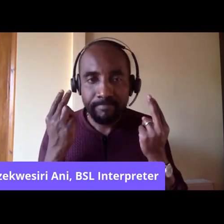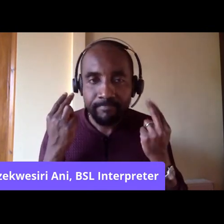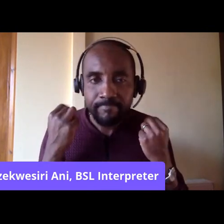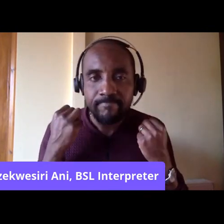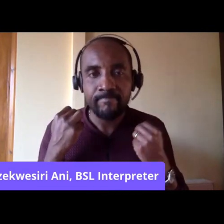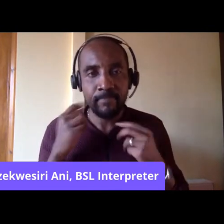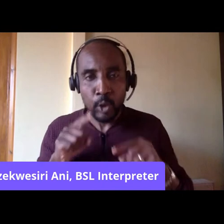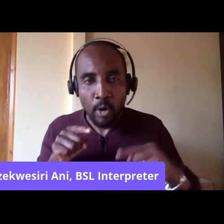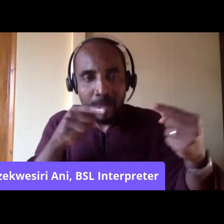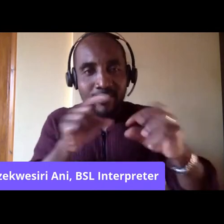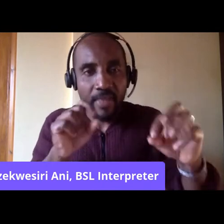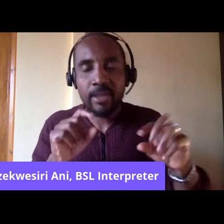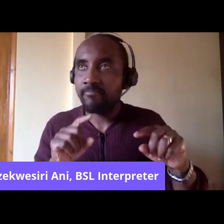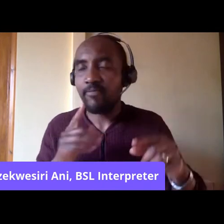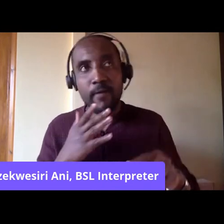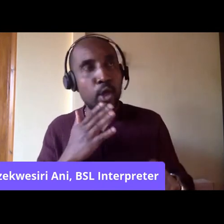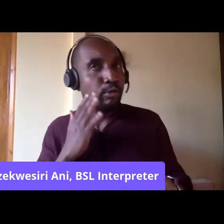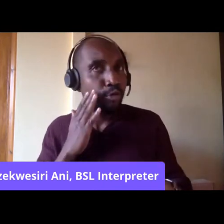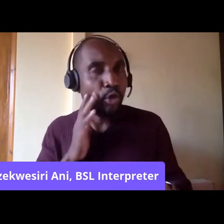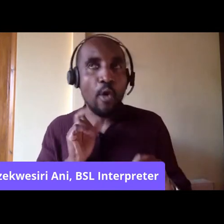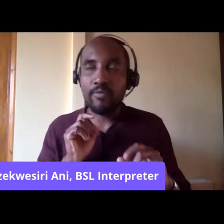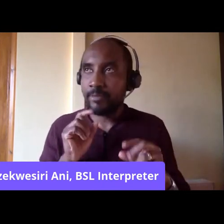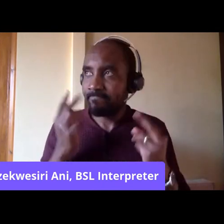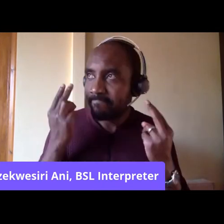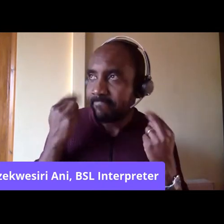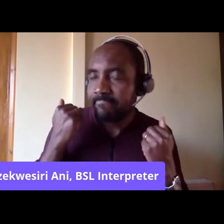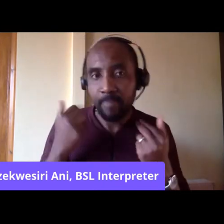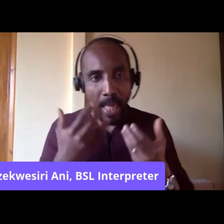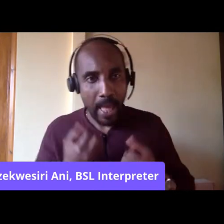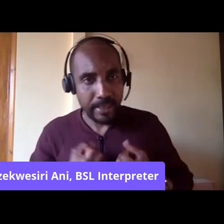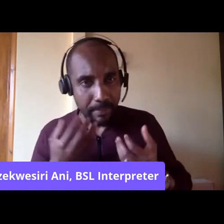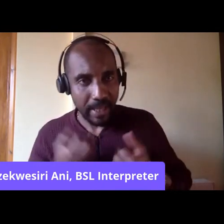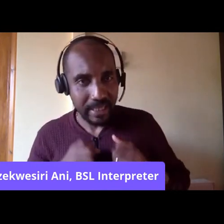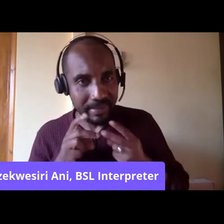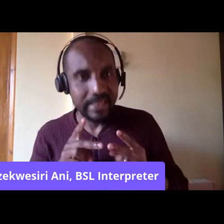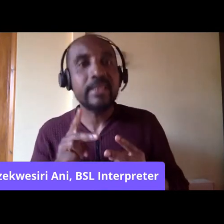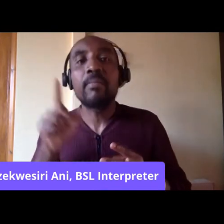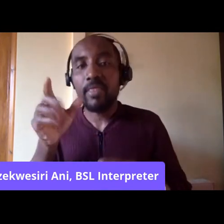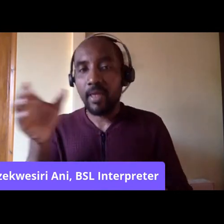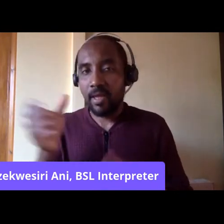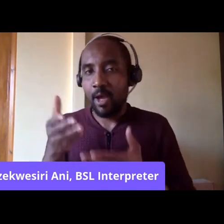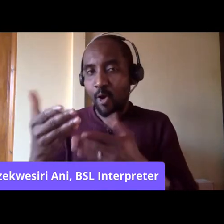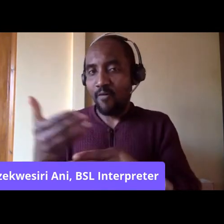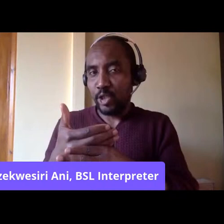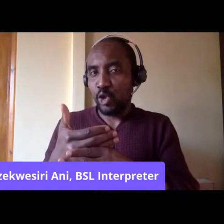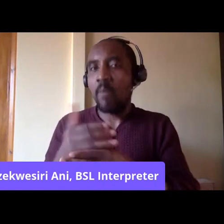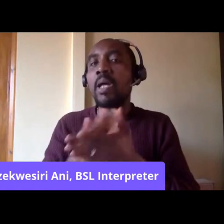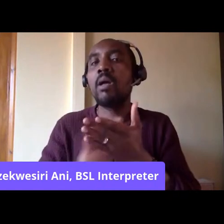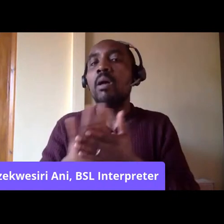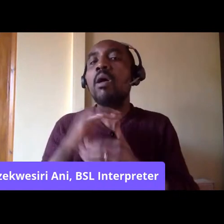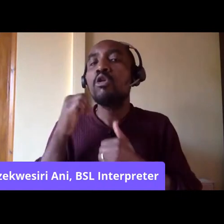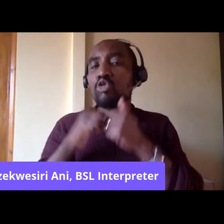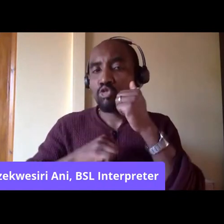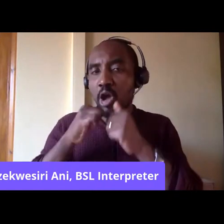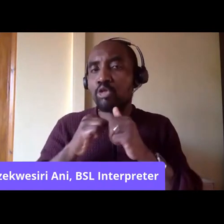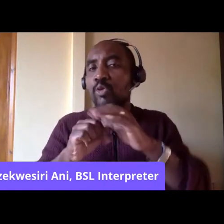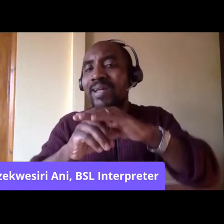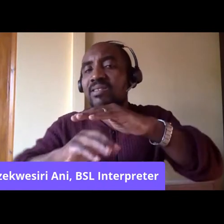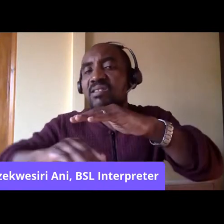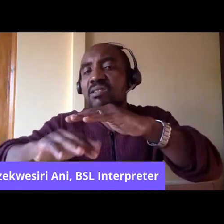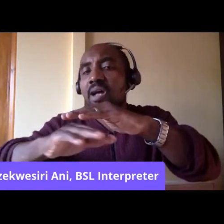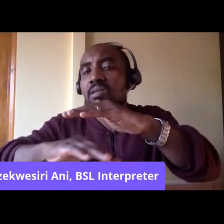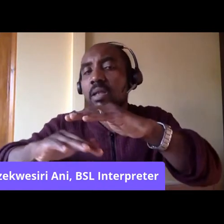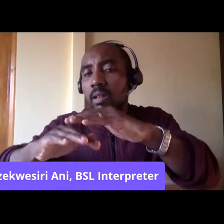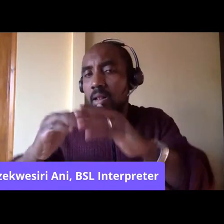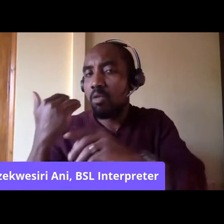I thought that was quite interesting. There was a lot of structural and subtle racism